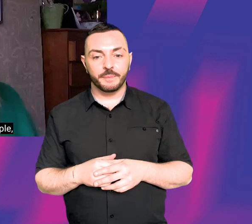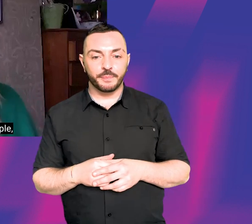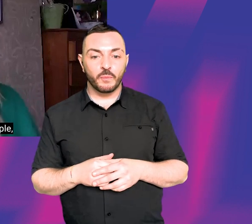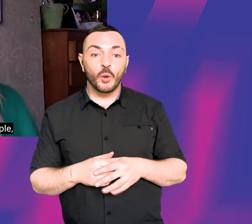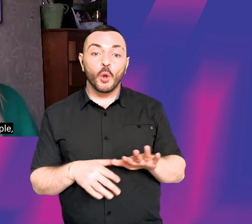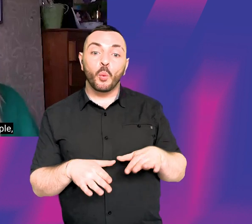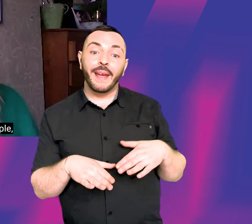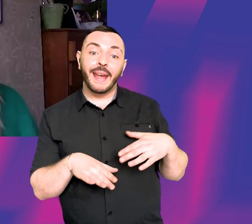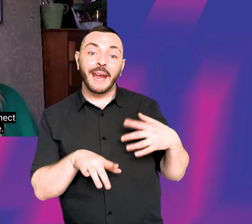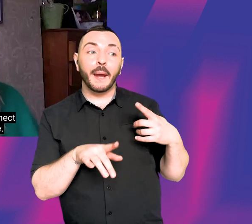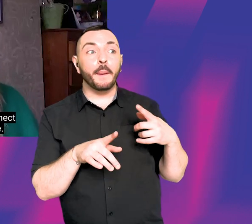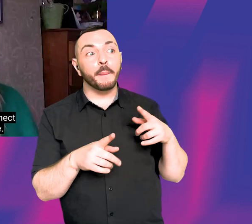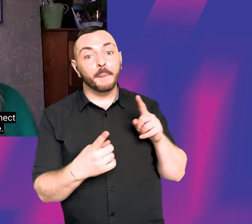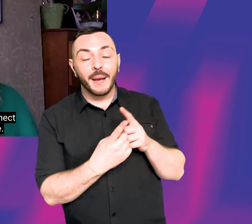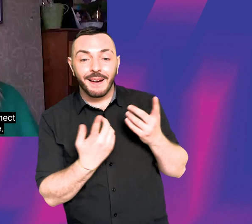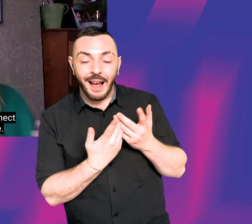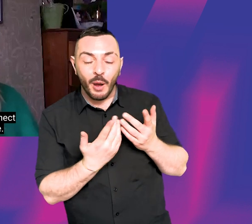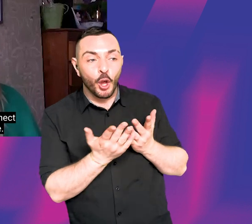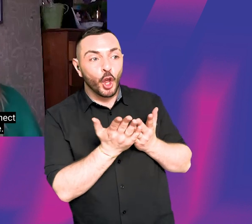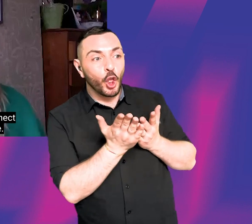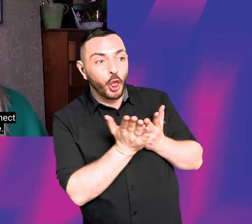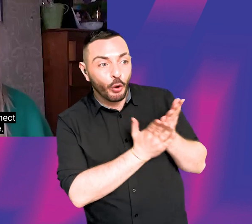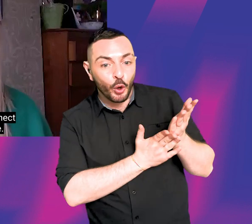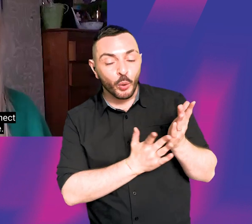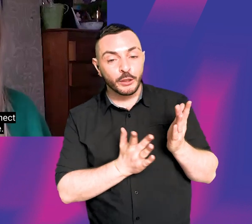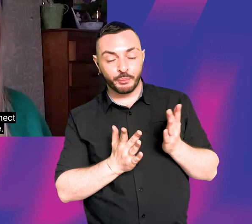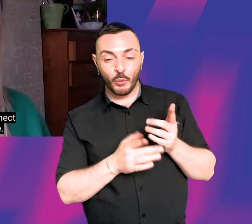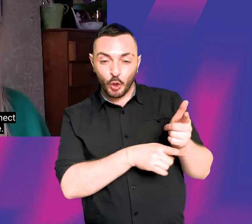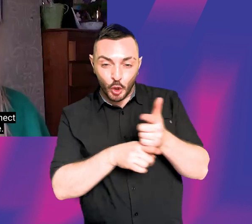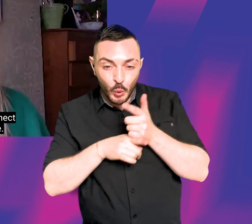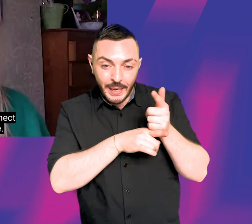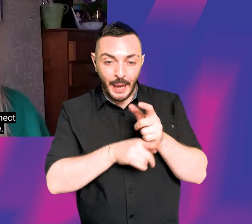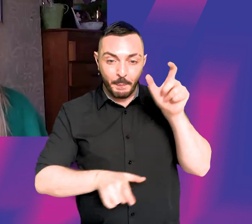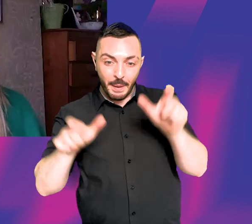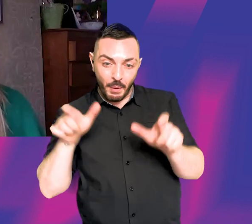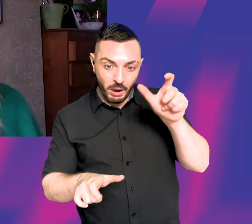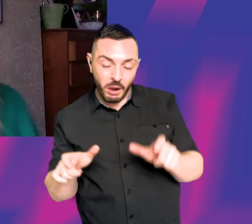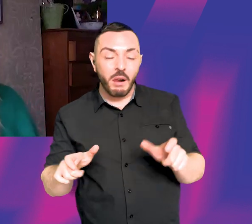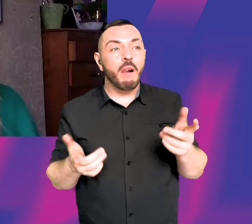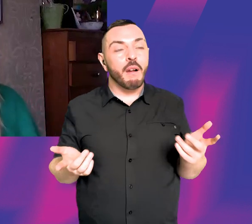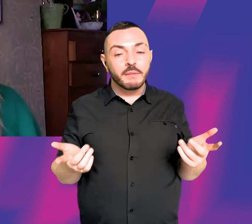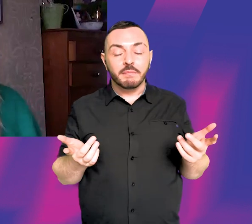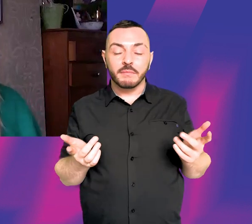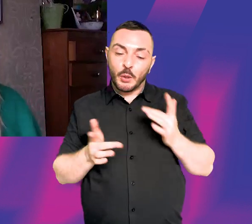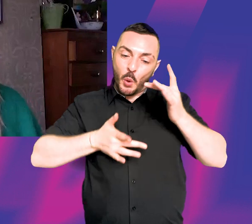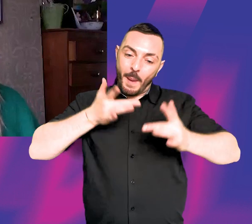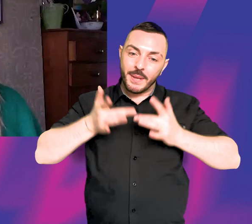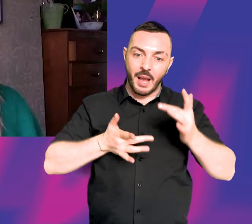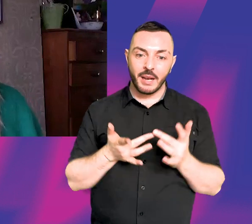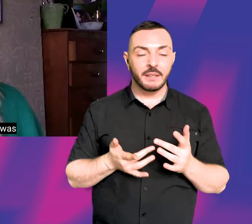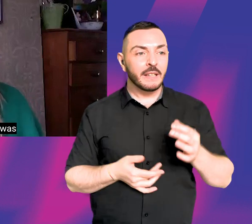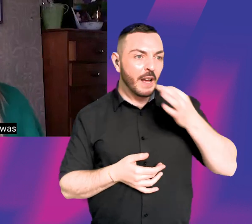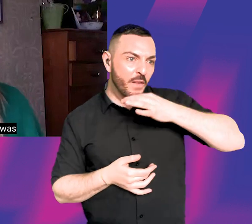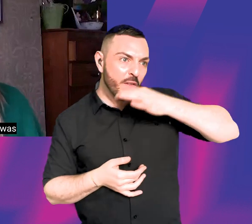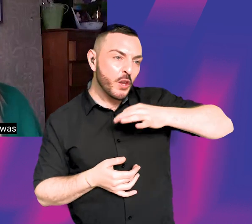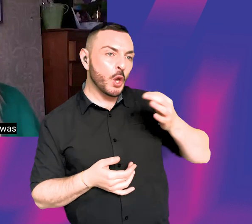met people through shooting people, which is a website where you can connect with other kind of crew and creatives. I got a couple of my friends who are actors to appear in